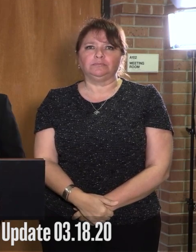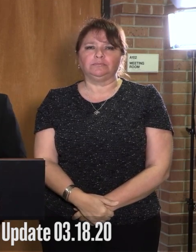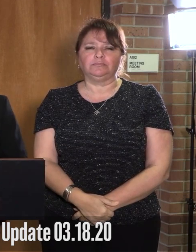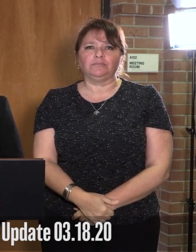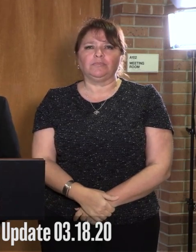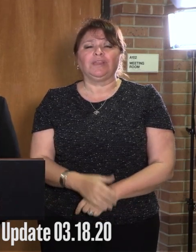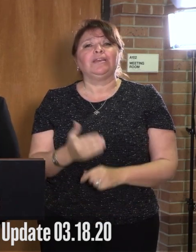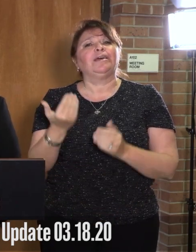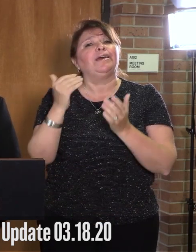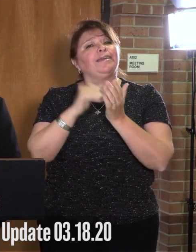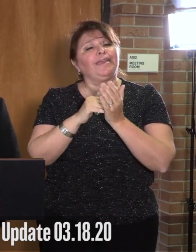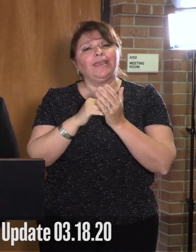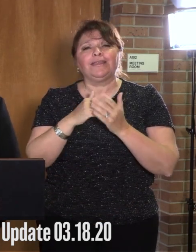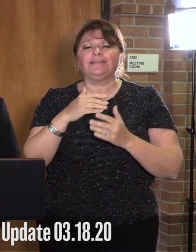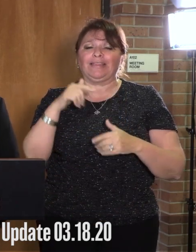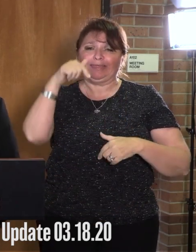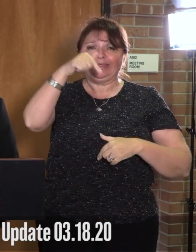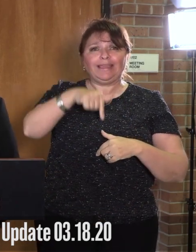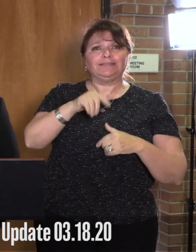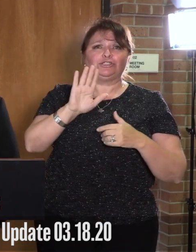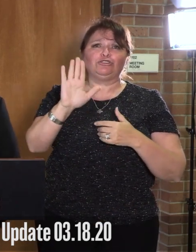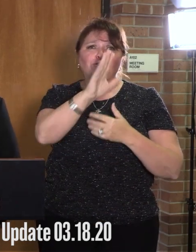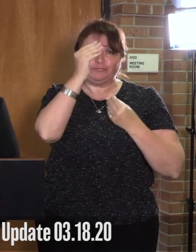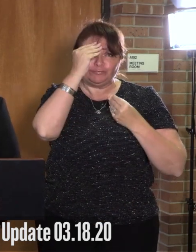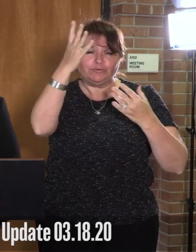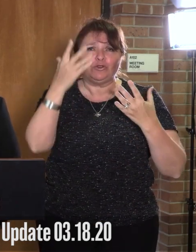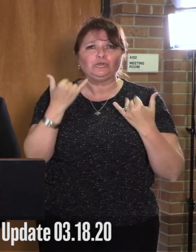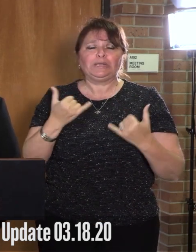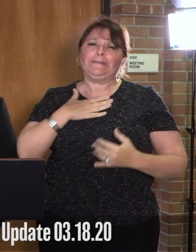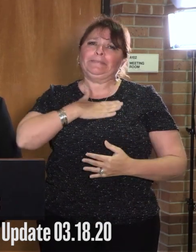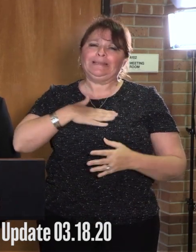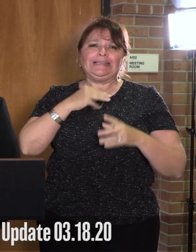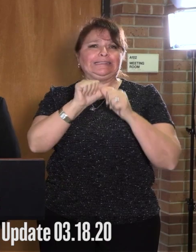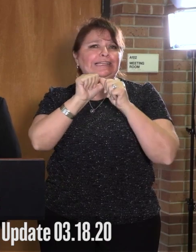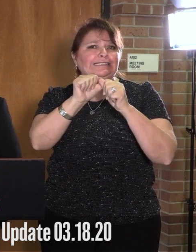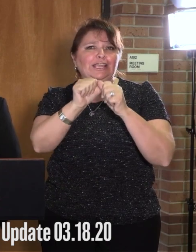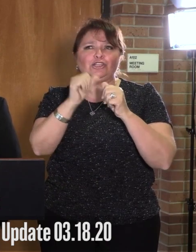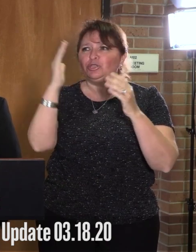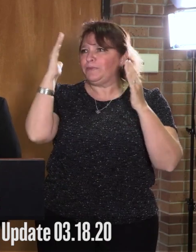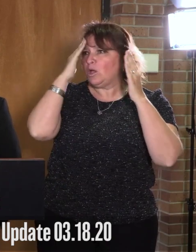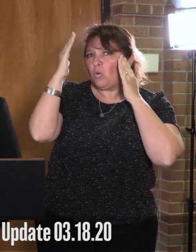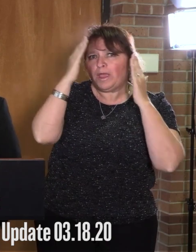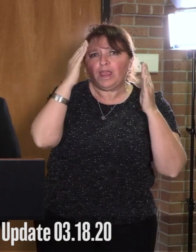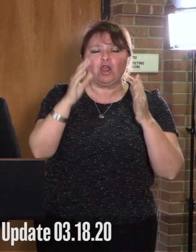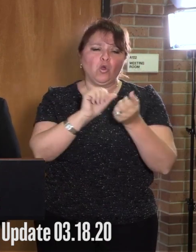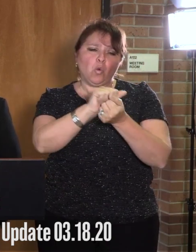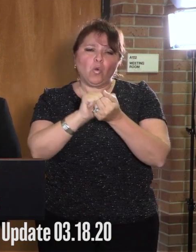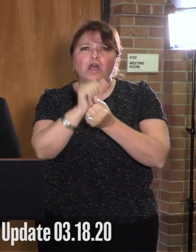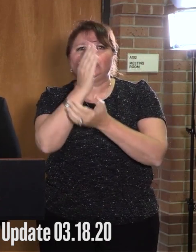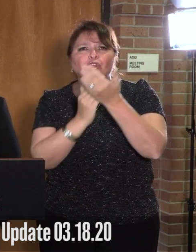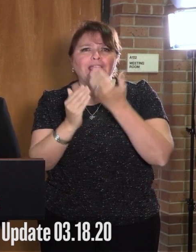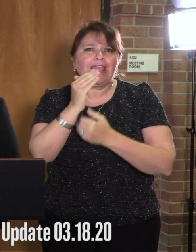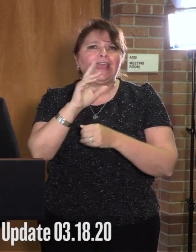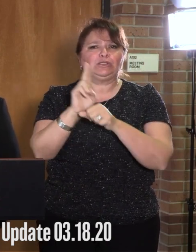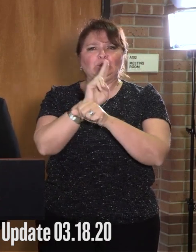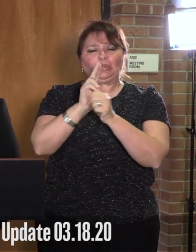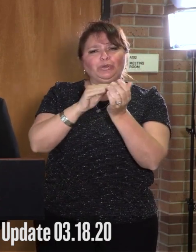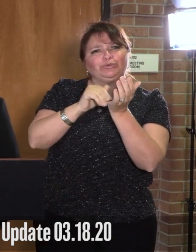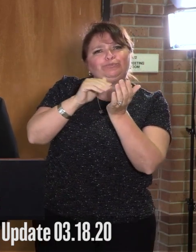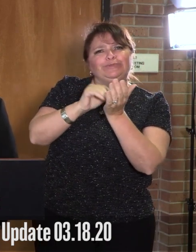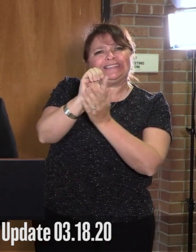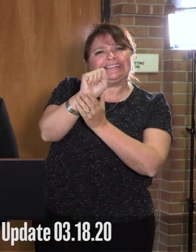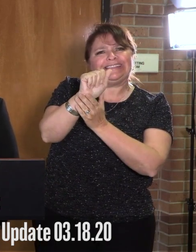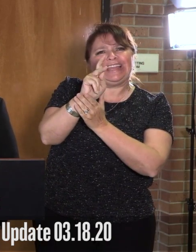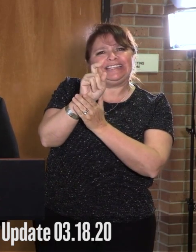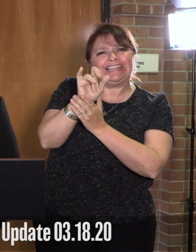Again, everybody, these are your updates for today. Please continue to be aware. Please continue to wash your hands, use sanitizer, protect